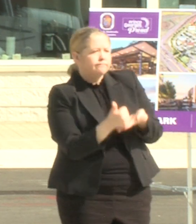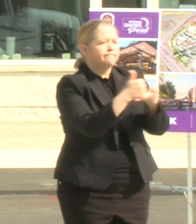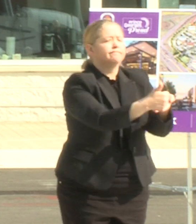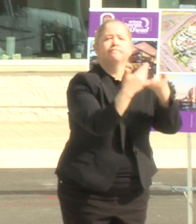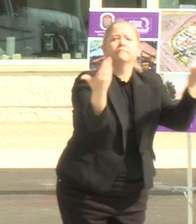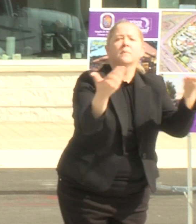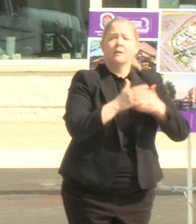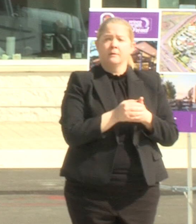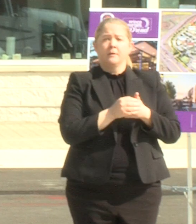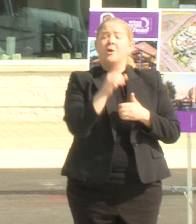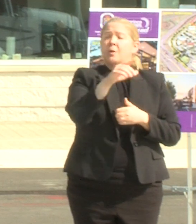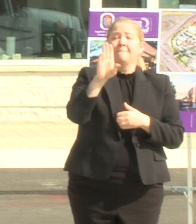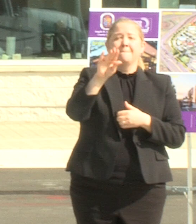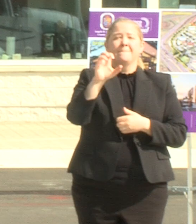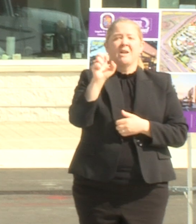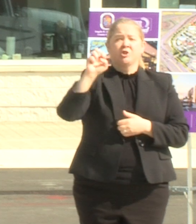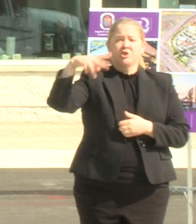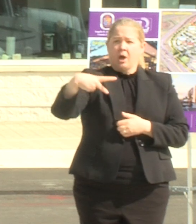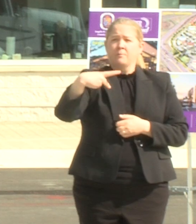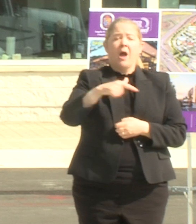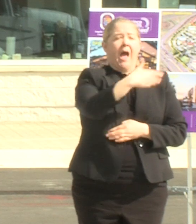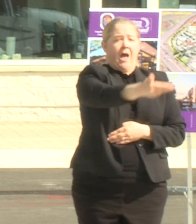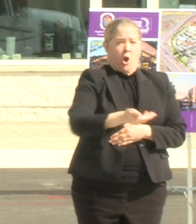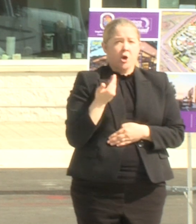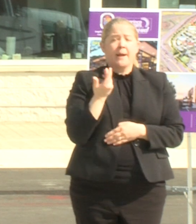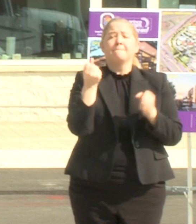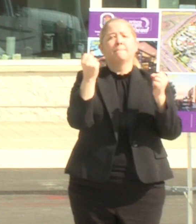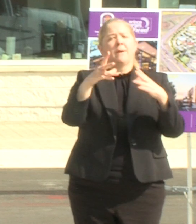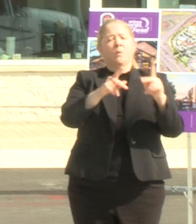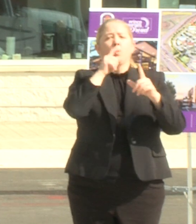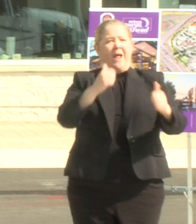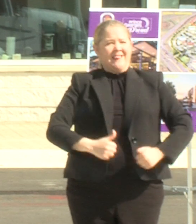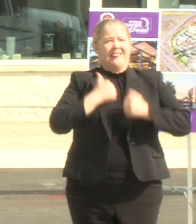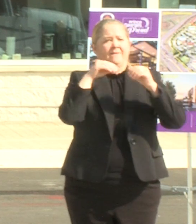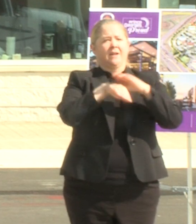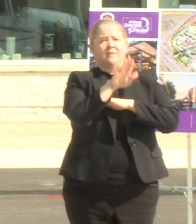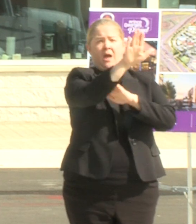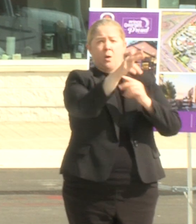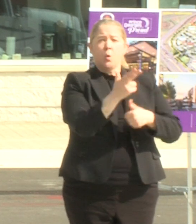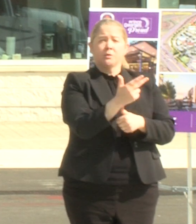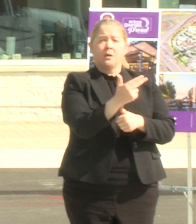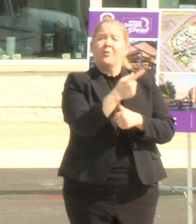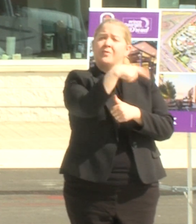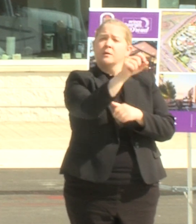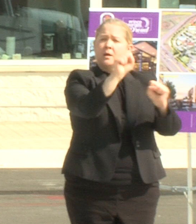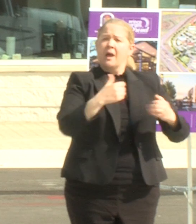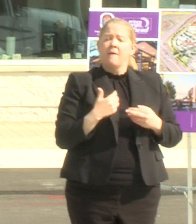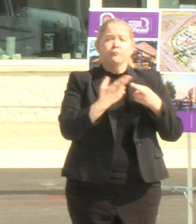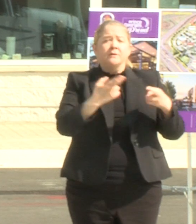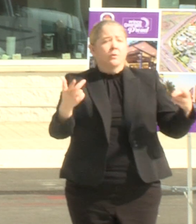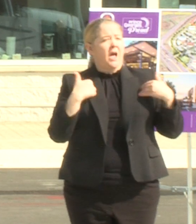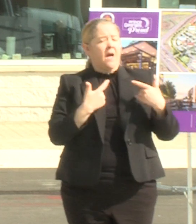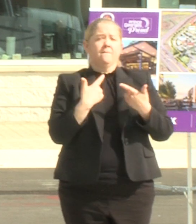macklin ended up hiring a number of the individuals who were living in that hotel so that they could have the resources to have